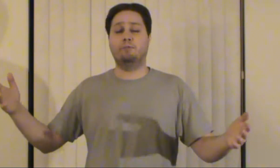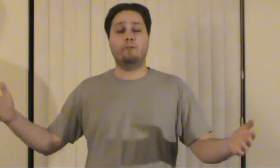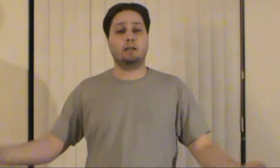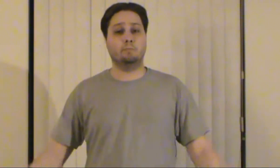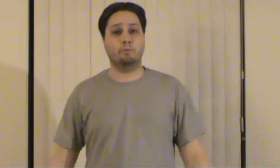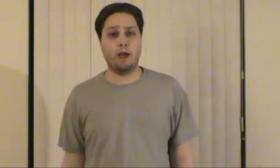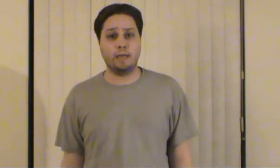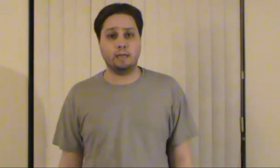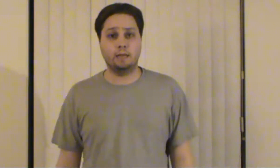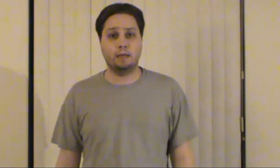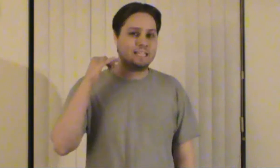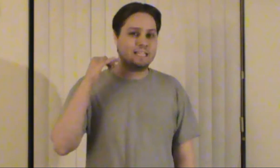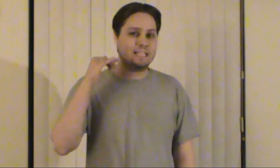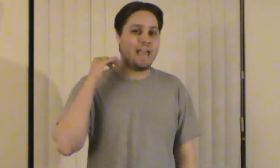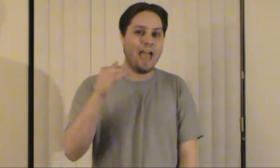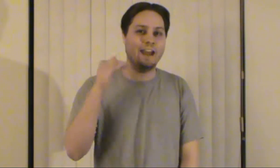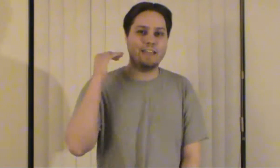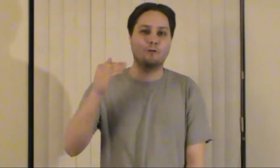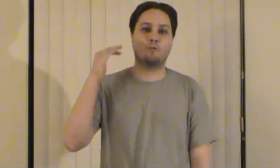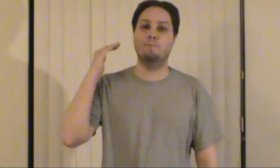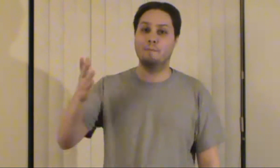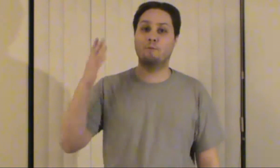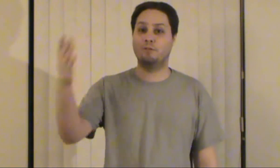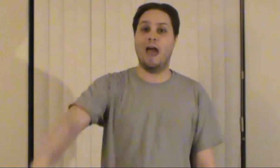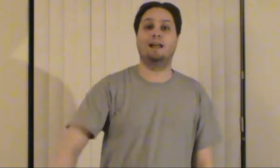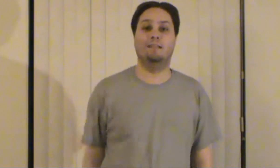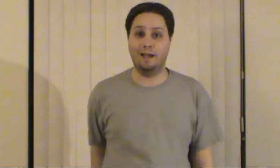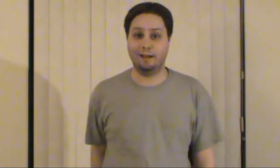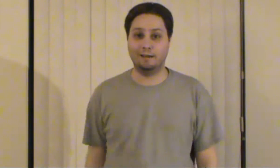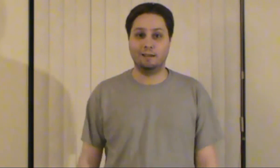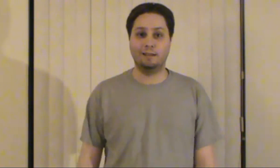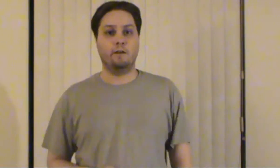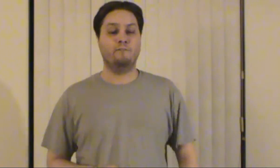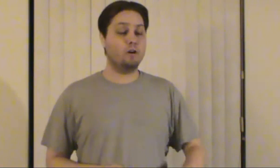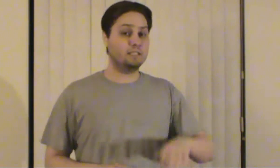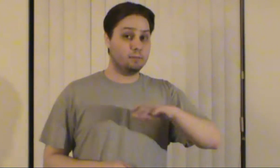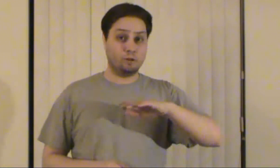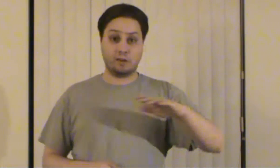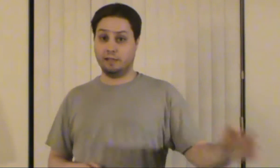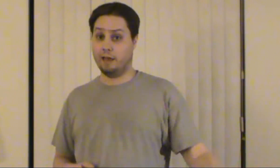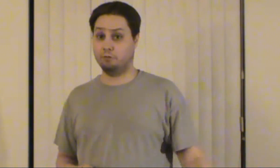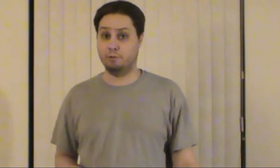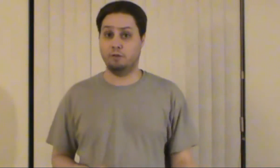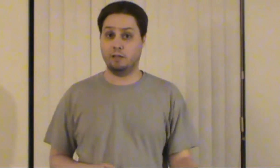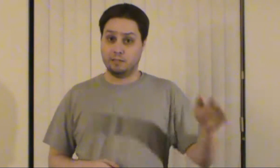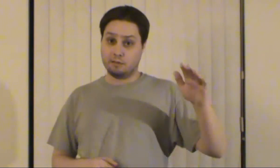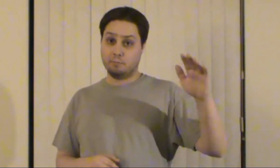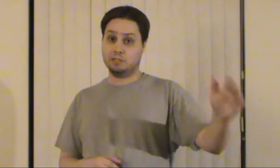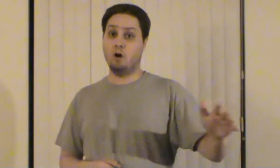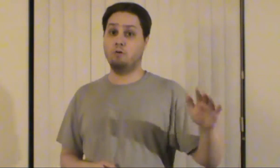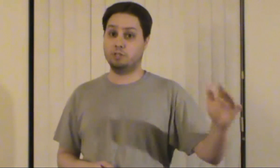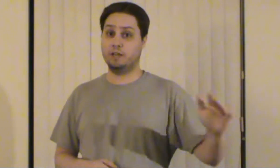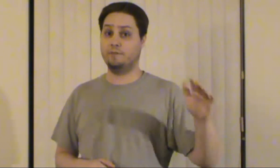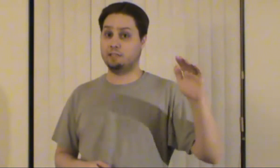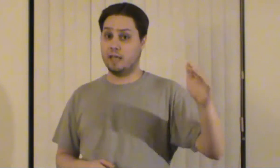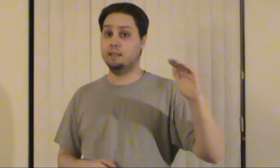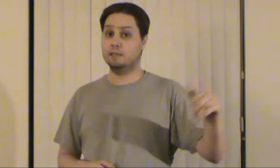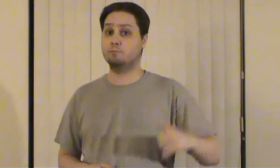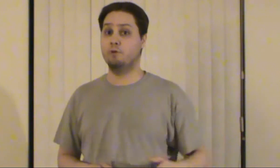a fucking break, and I just can't even remember that line. Very similar to Collateral Beauty, some of the tone shifts in this